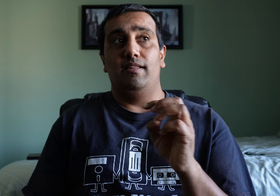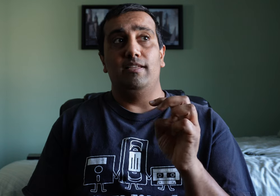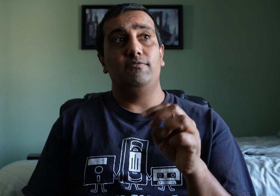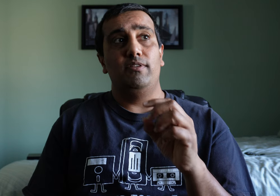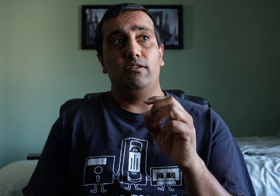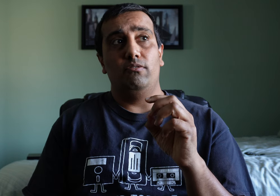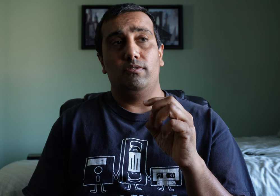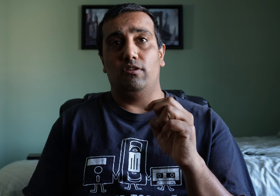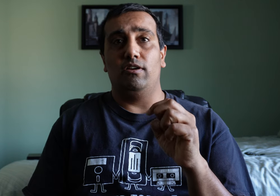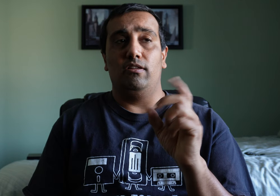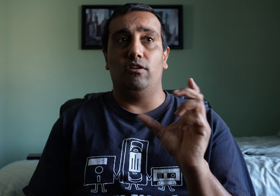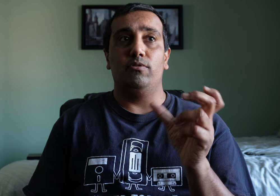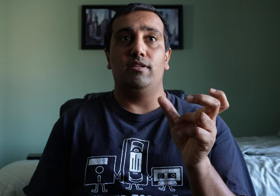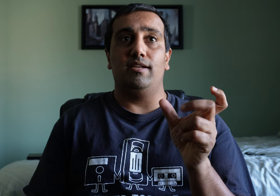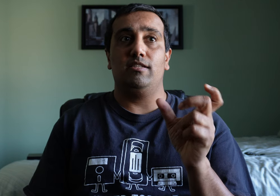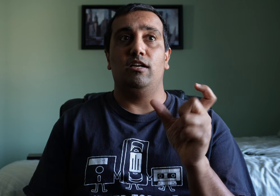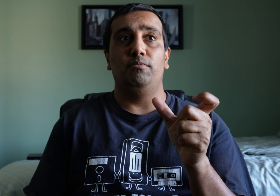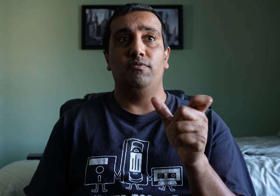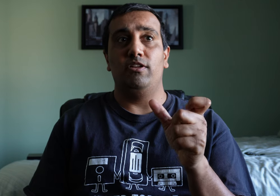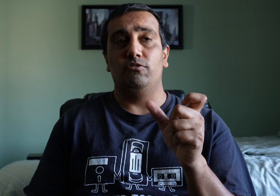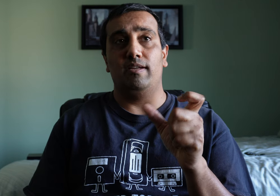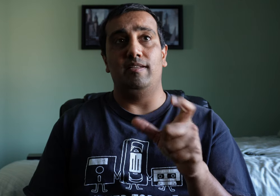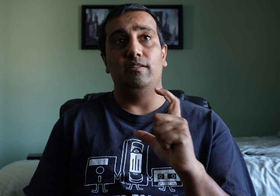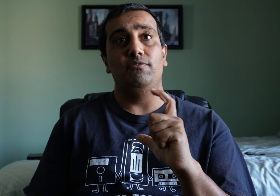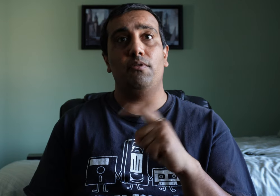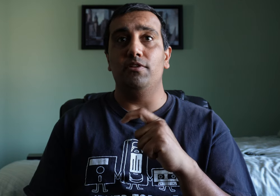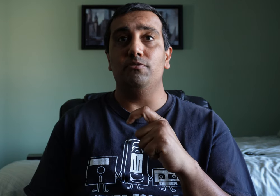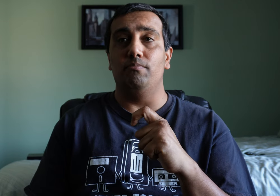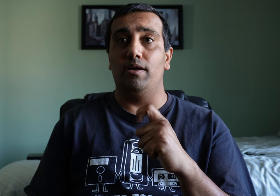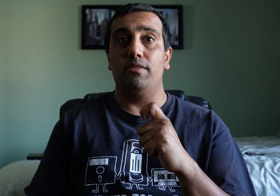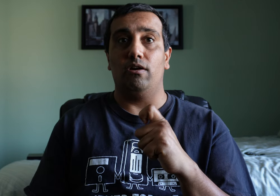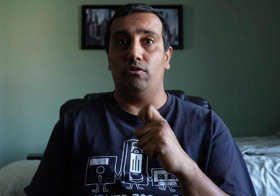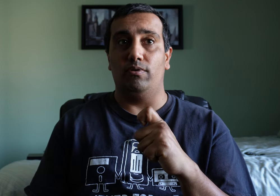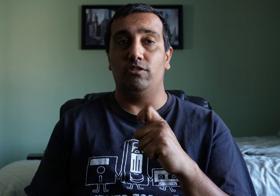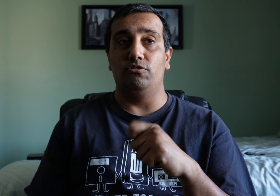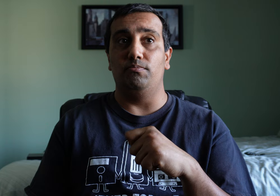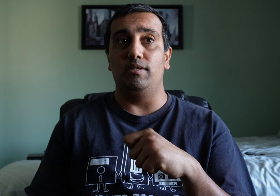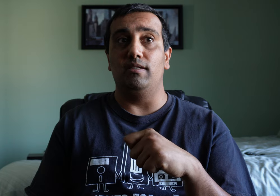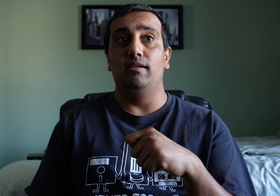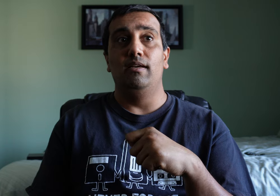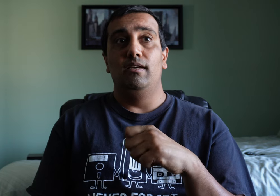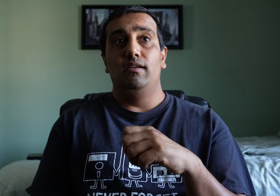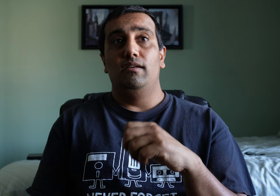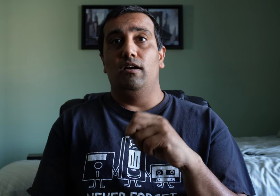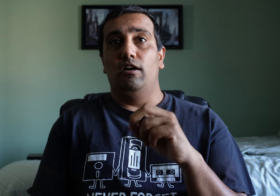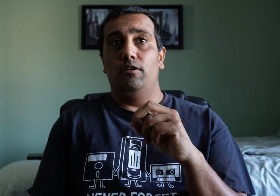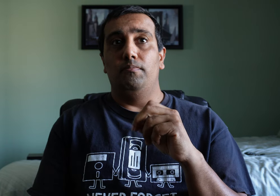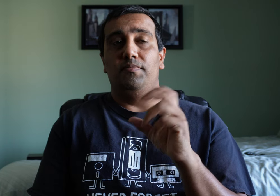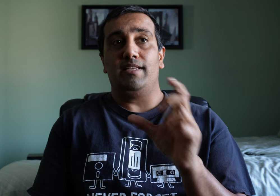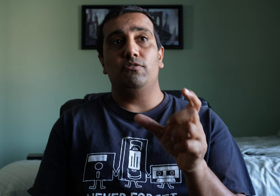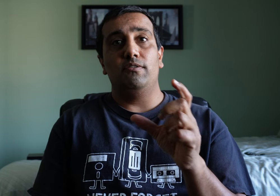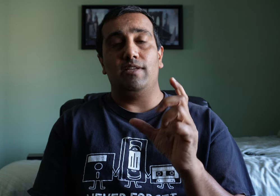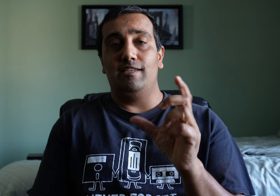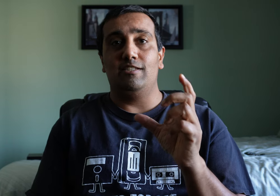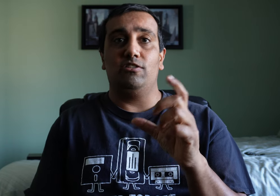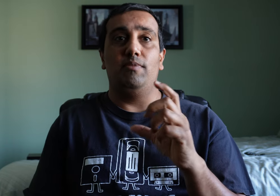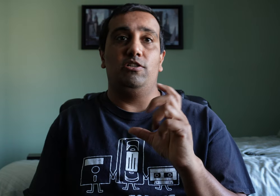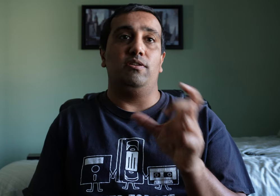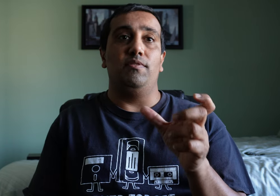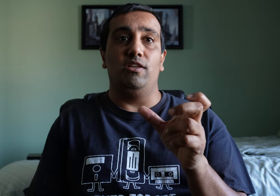this video, along with the next couple of videos, ideally for this month, are going to be that sort of test just to make sure everything